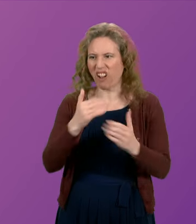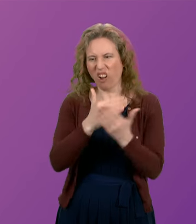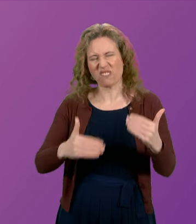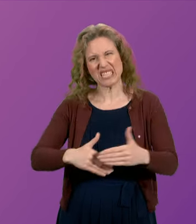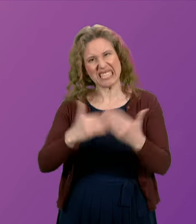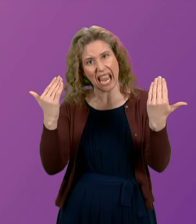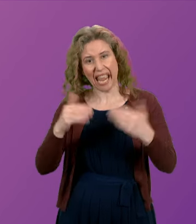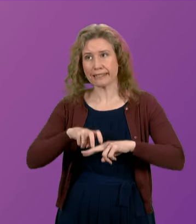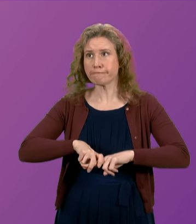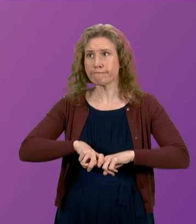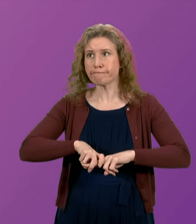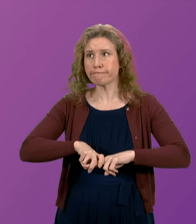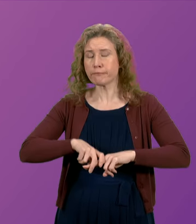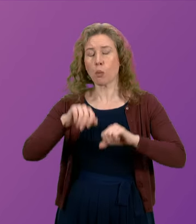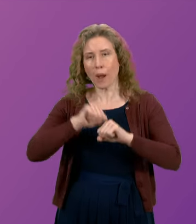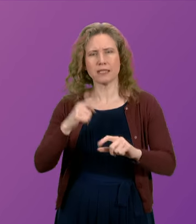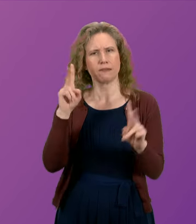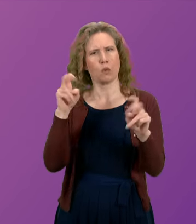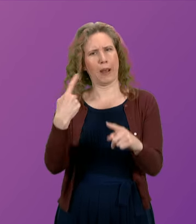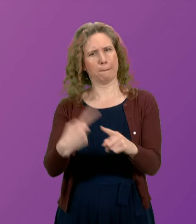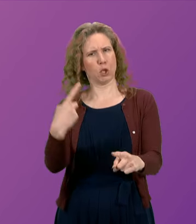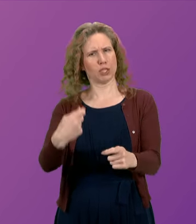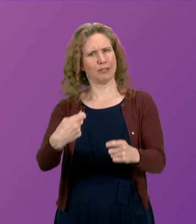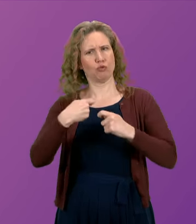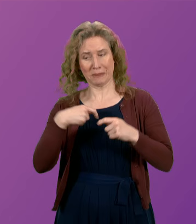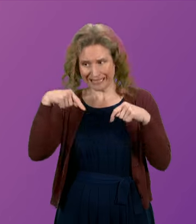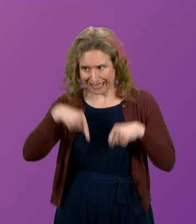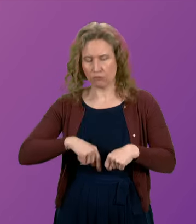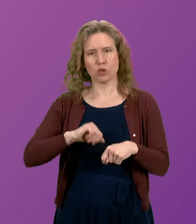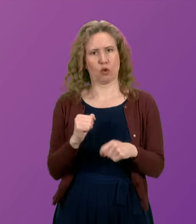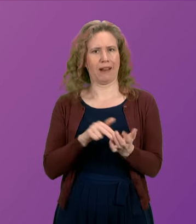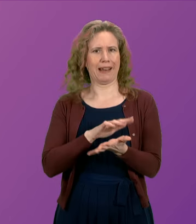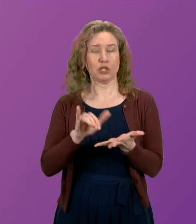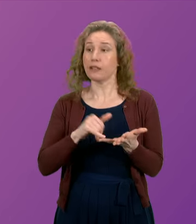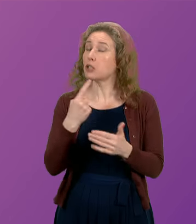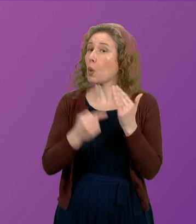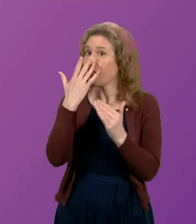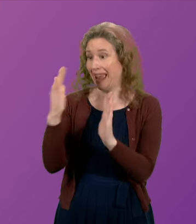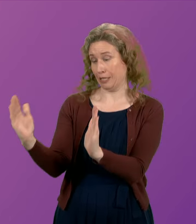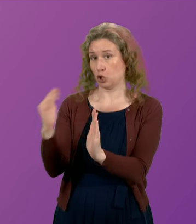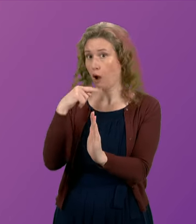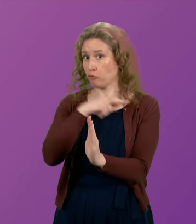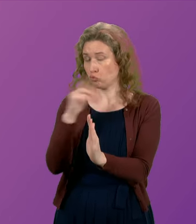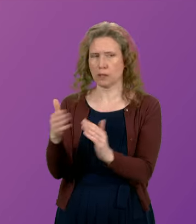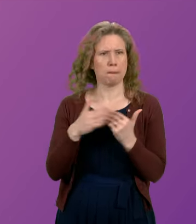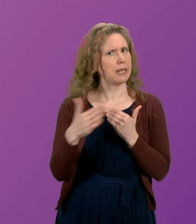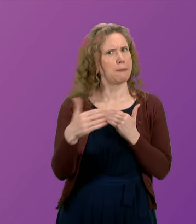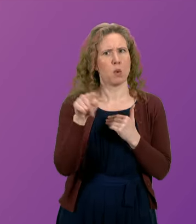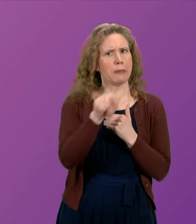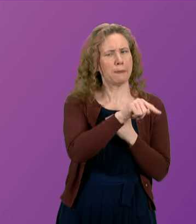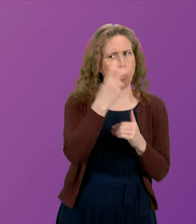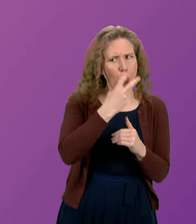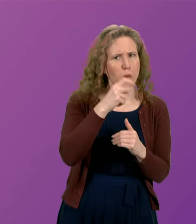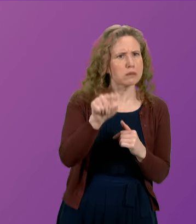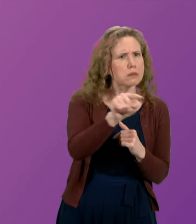day to get emergency treatment here in Scotland's NHS. And that's only people aged over 100. Many more elderly people